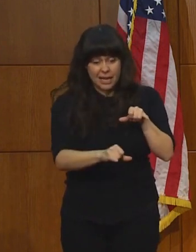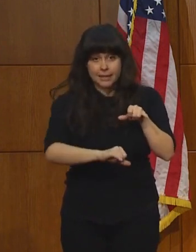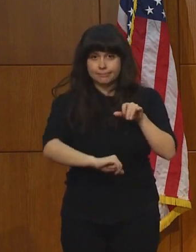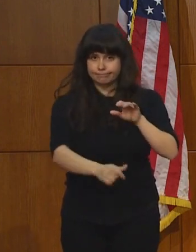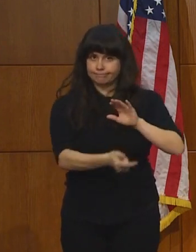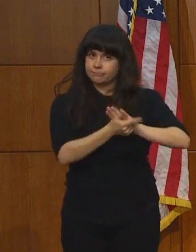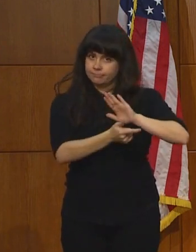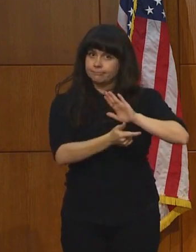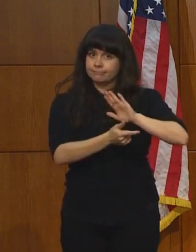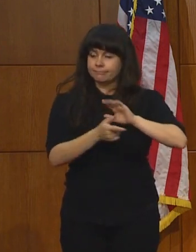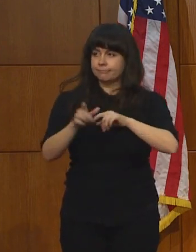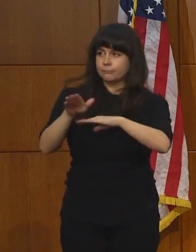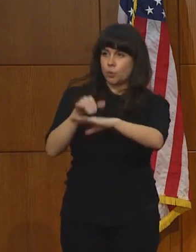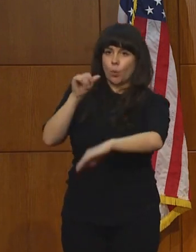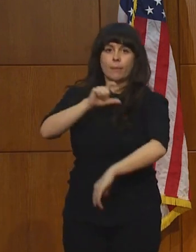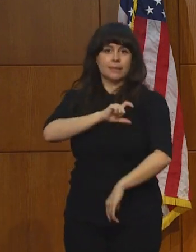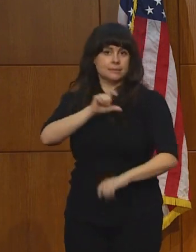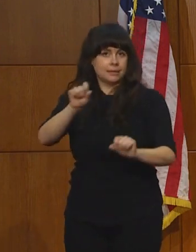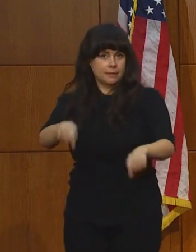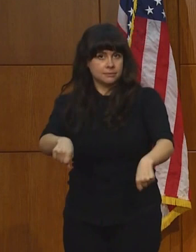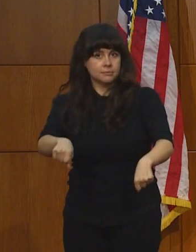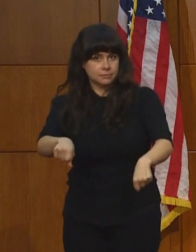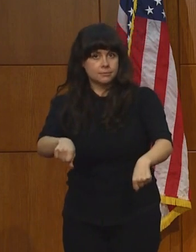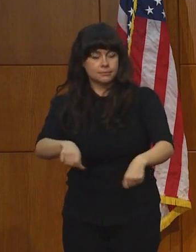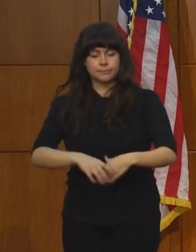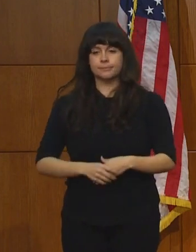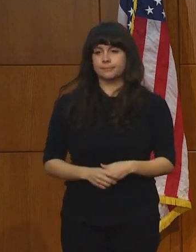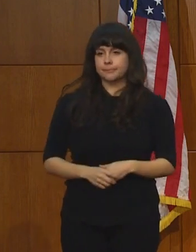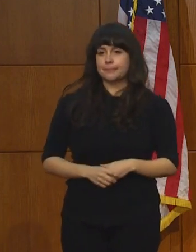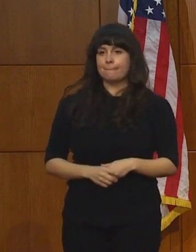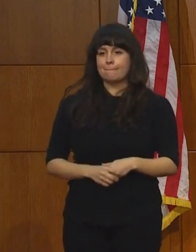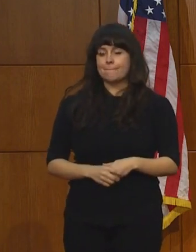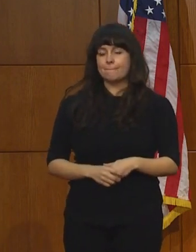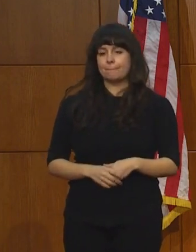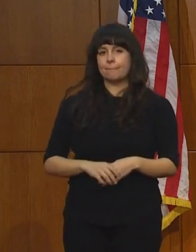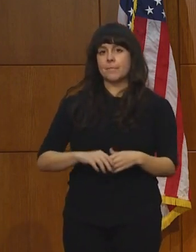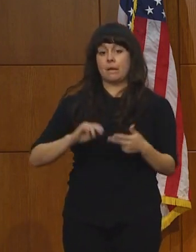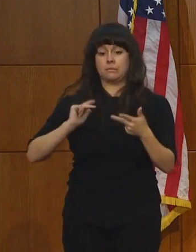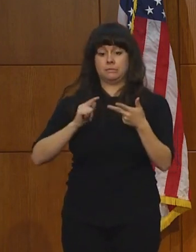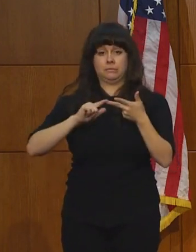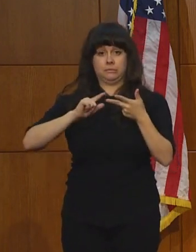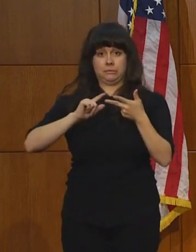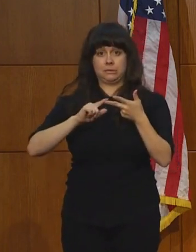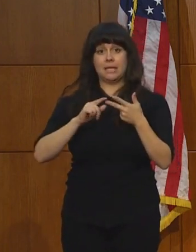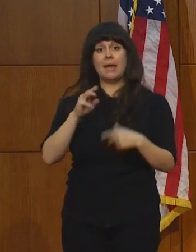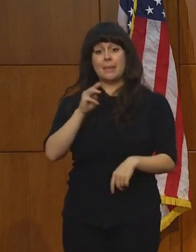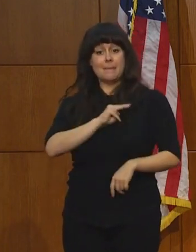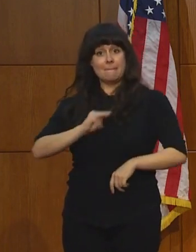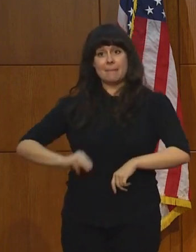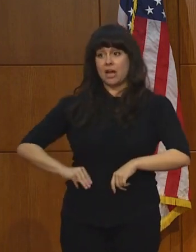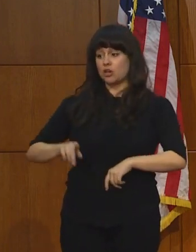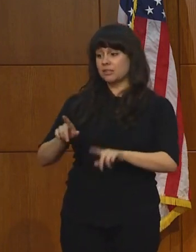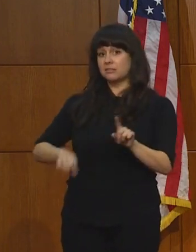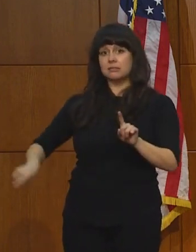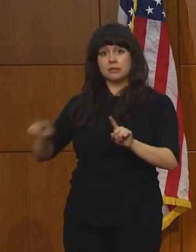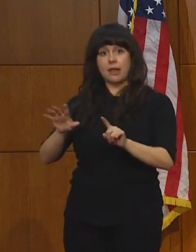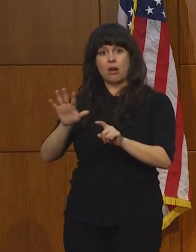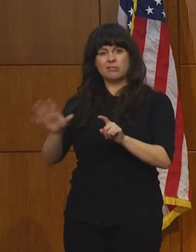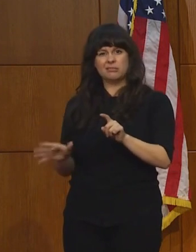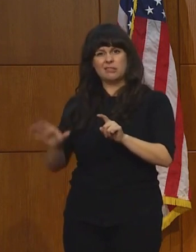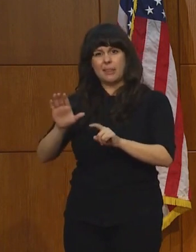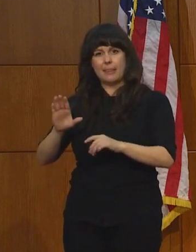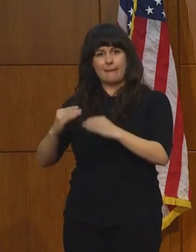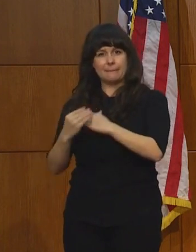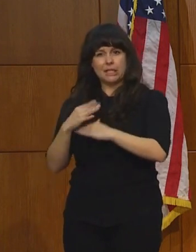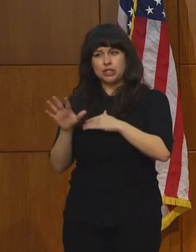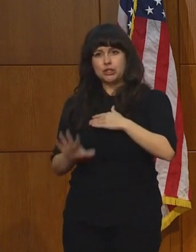in turn, call the police. Third, I'm writing to the mayors of our beach communities asking for a full update